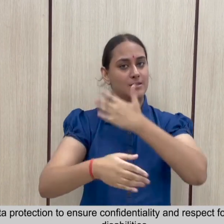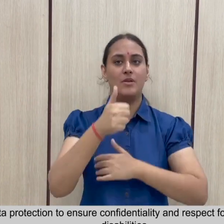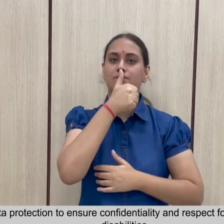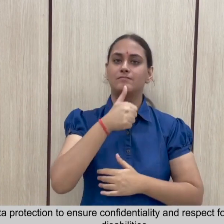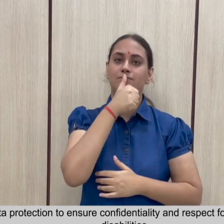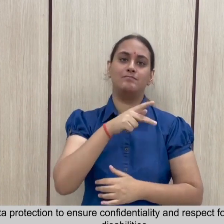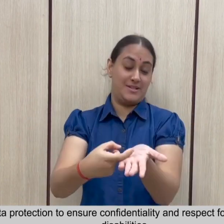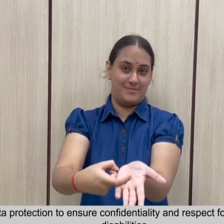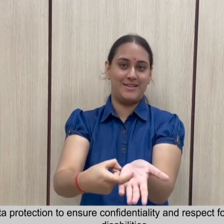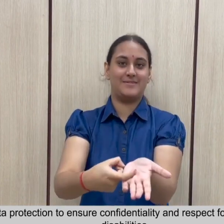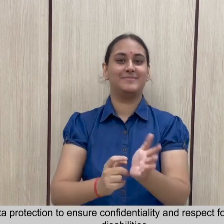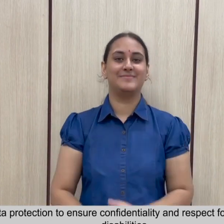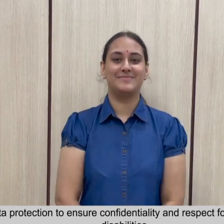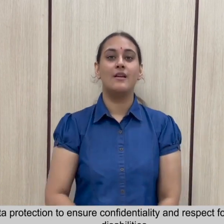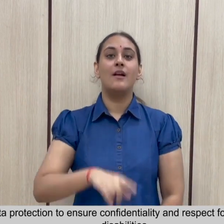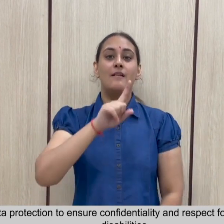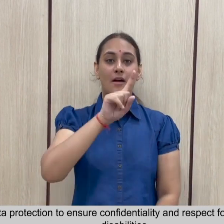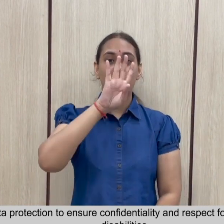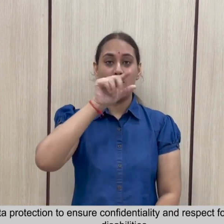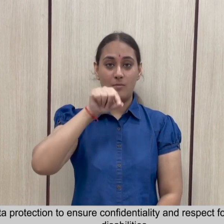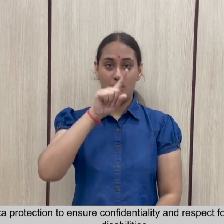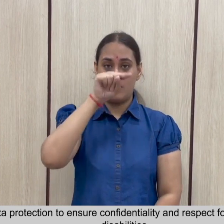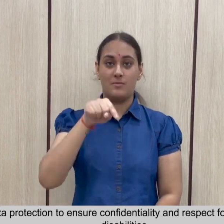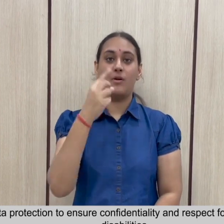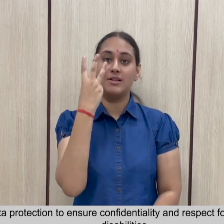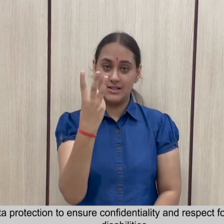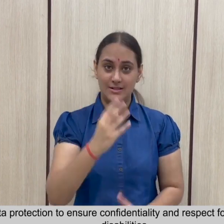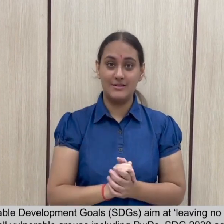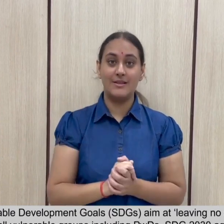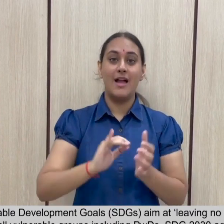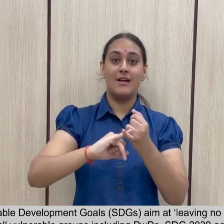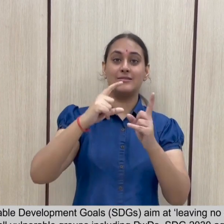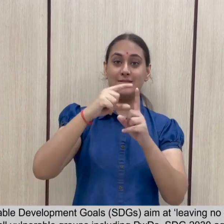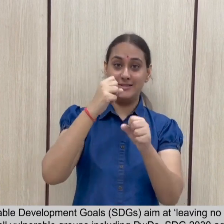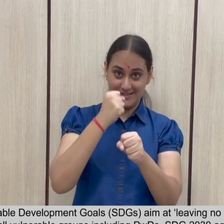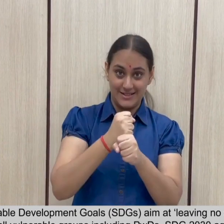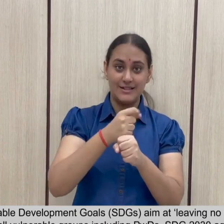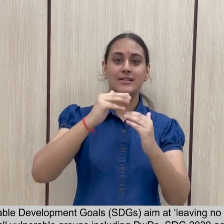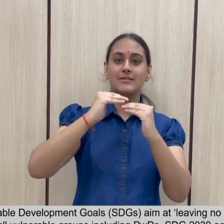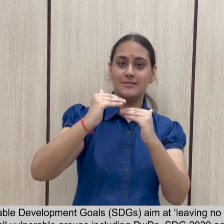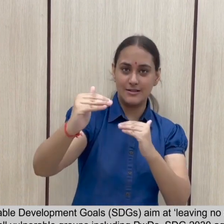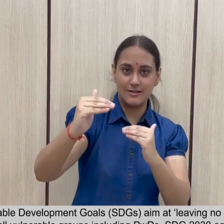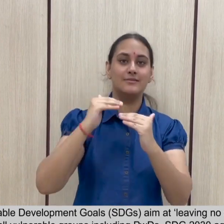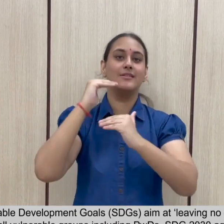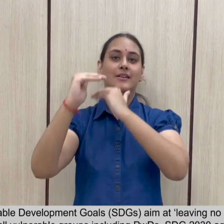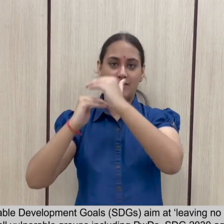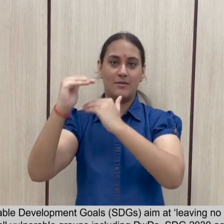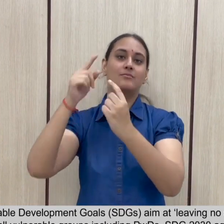respect for privacy of persons with disabilities. Article.1.3 Article Article The Sustainable